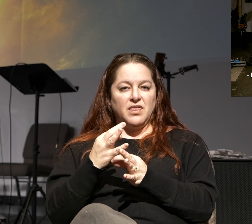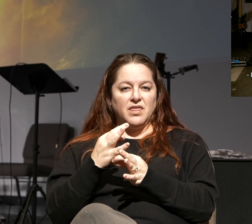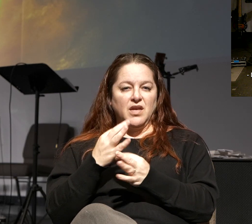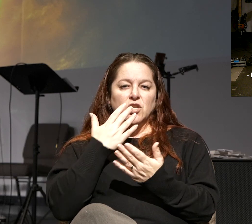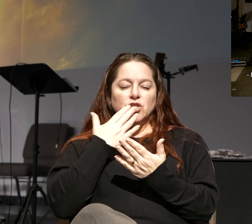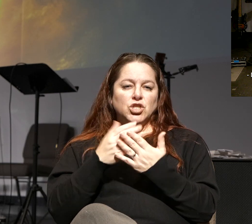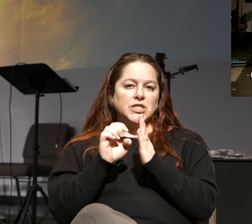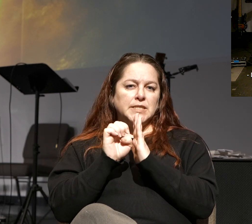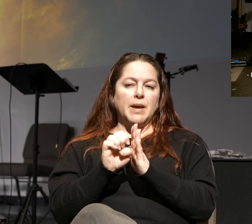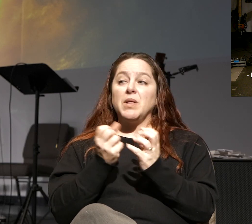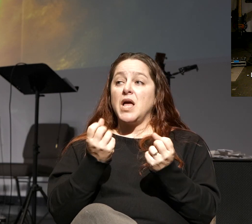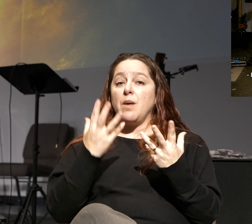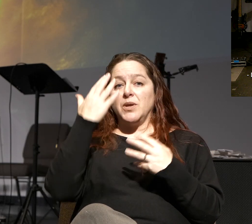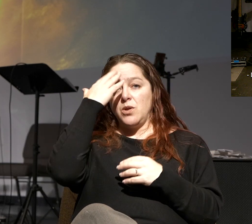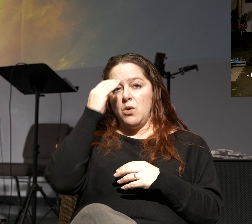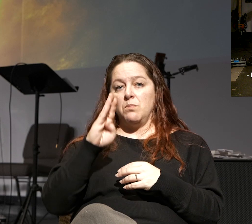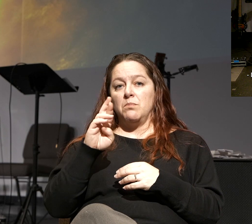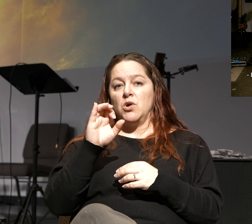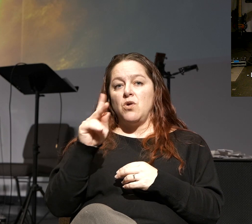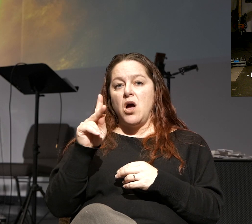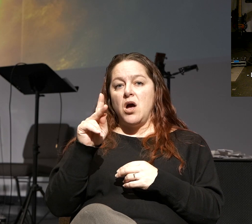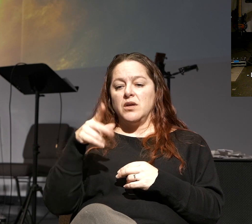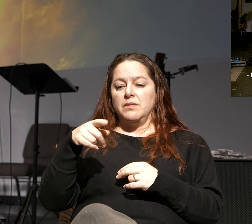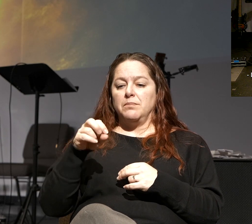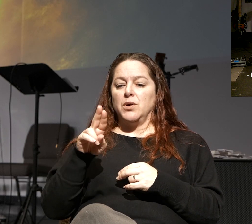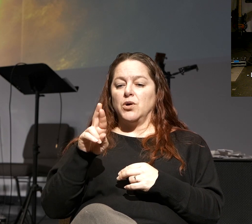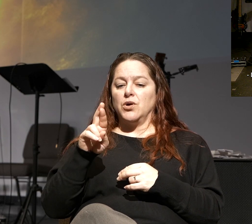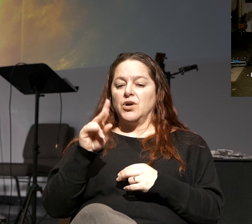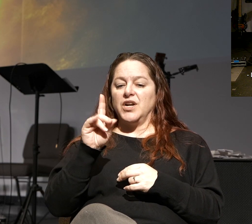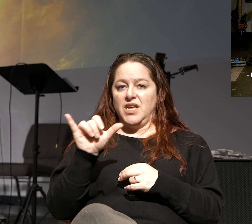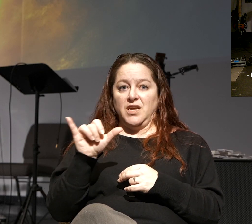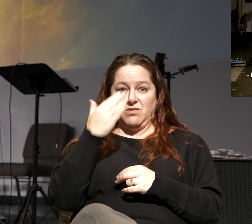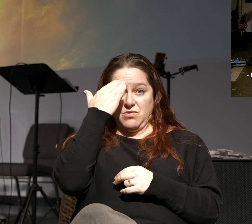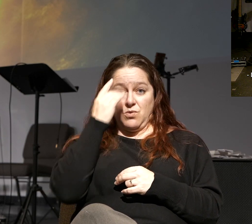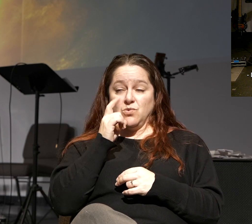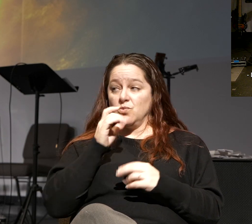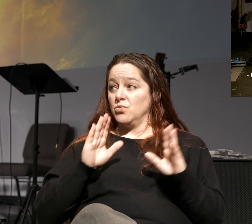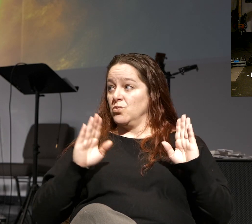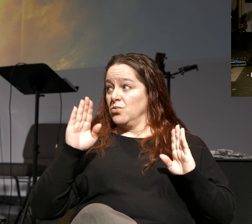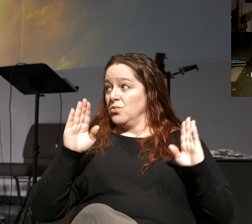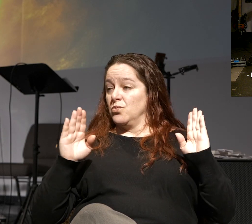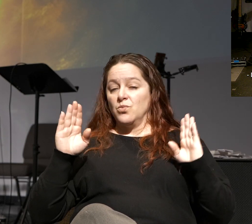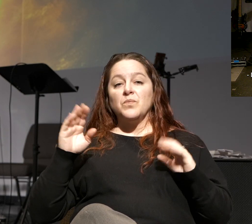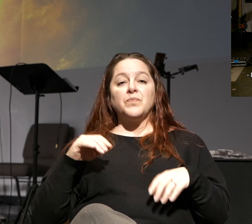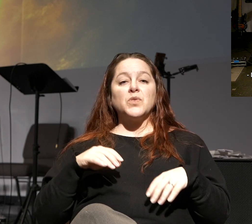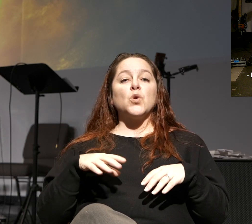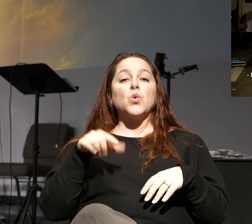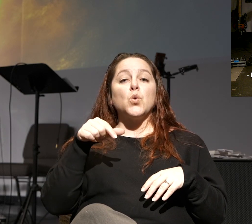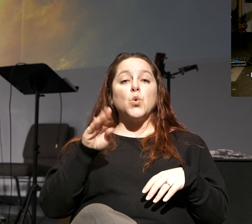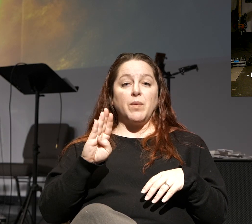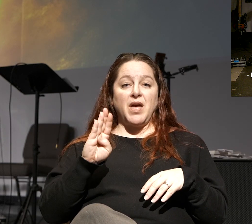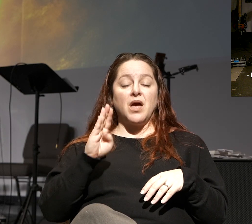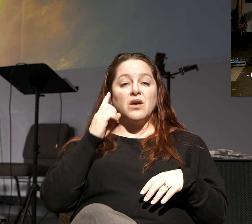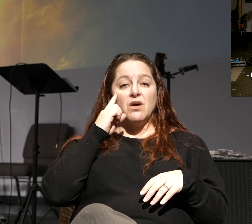example of faith. How many know who Brock Purdy is? Brock Purdy. You guys know who he is? He's the quarterback